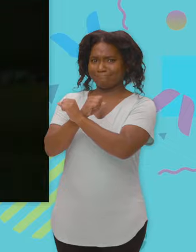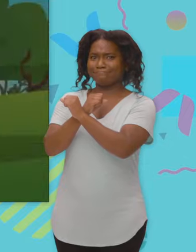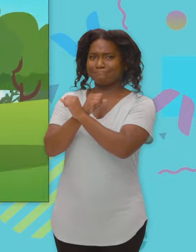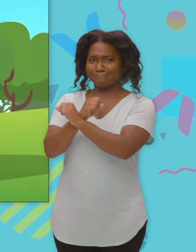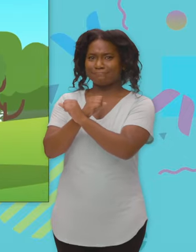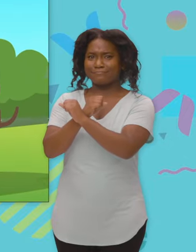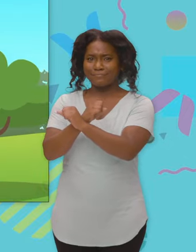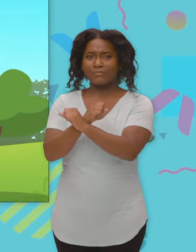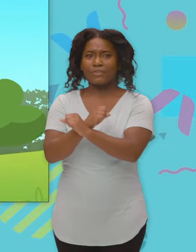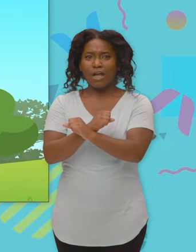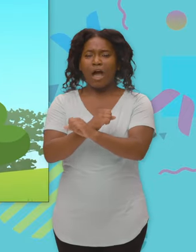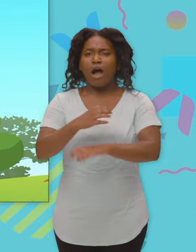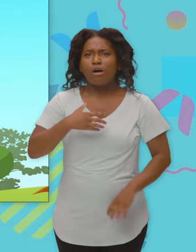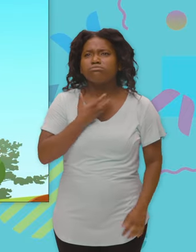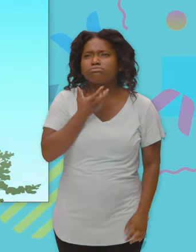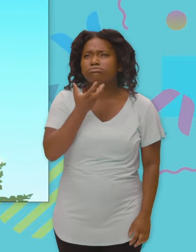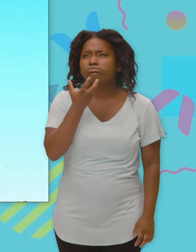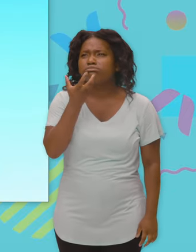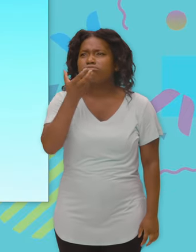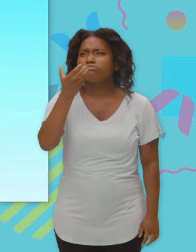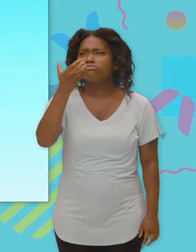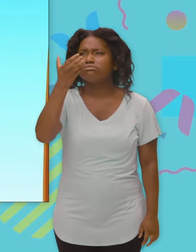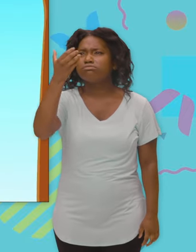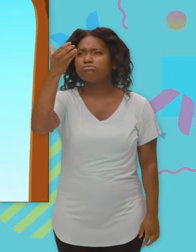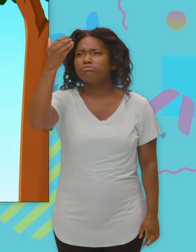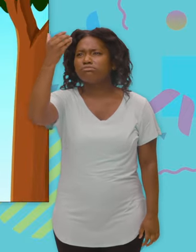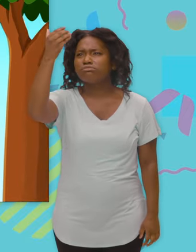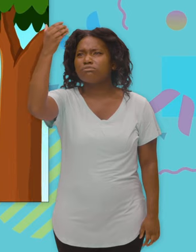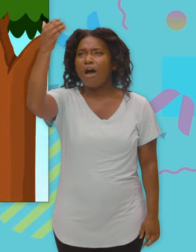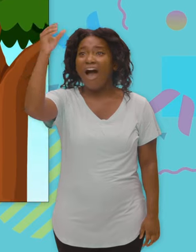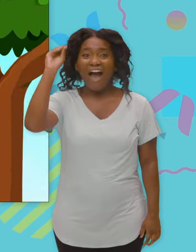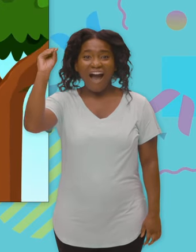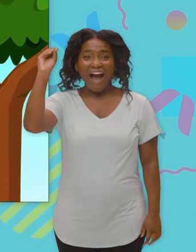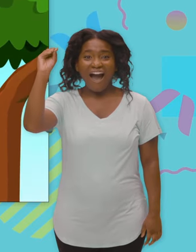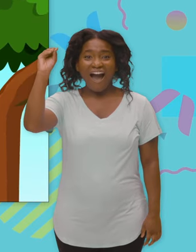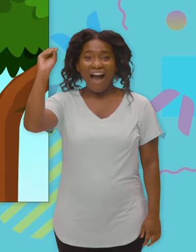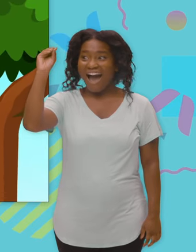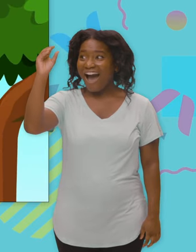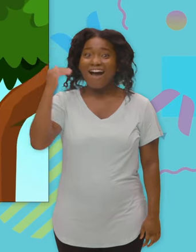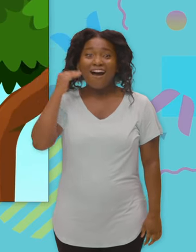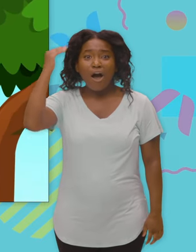The Brachiosaurus had a really long neck, and at the end was a nitty-nitty head.